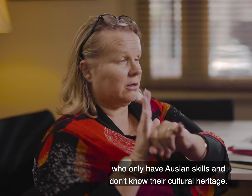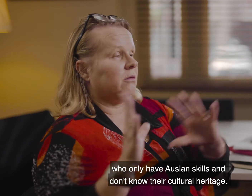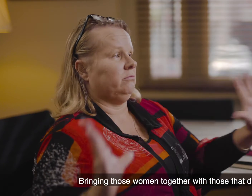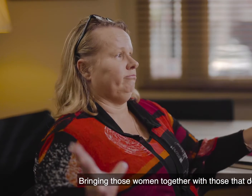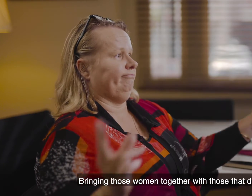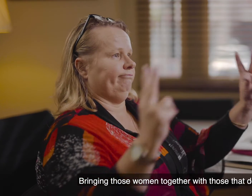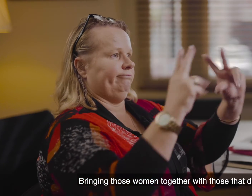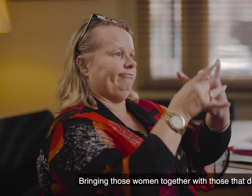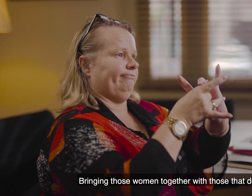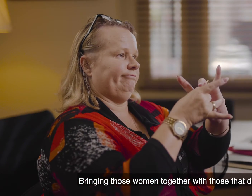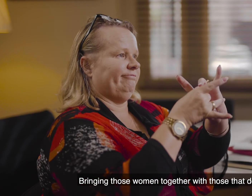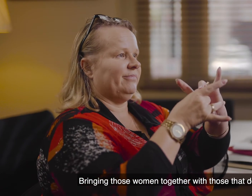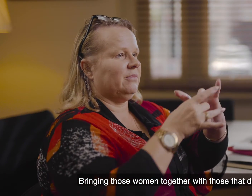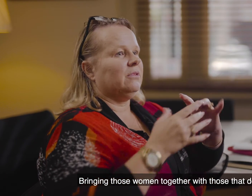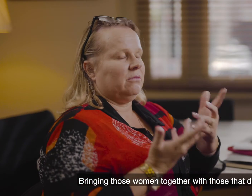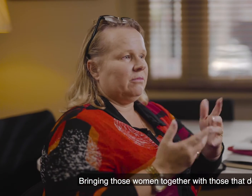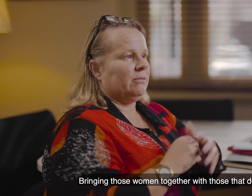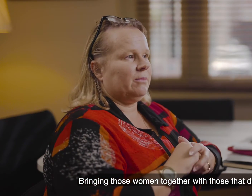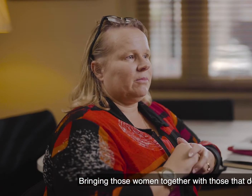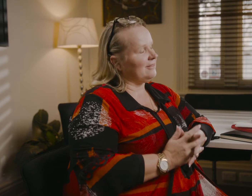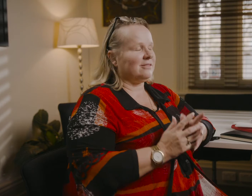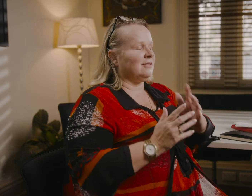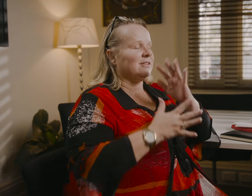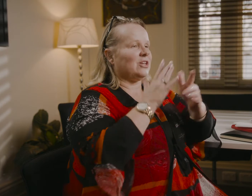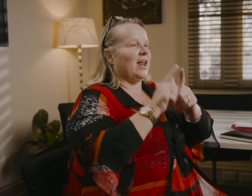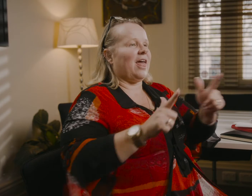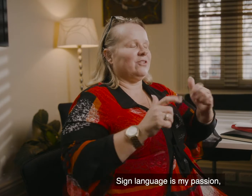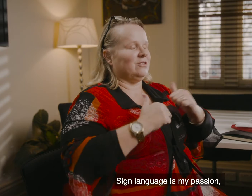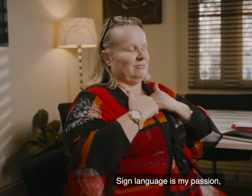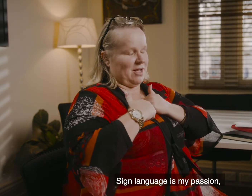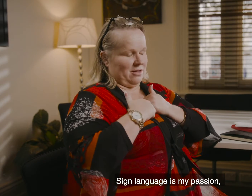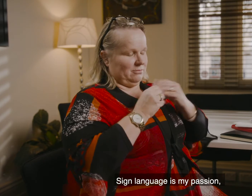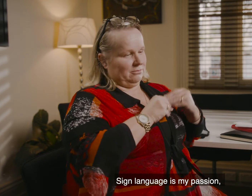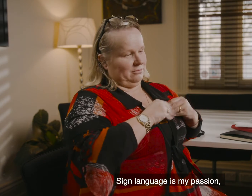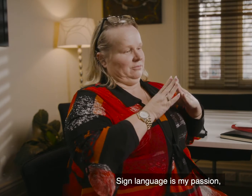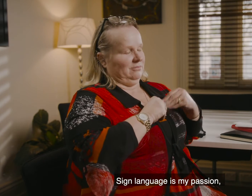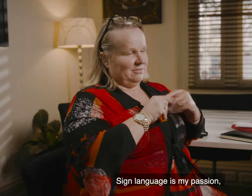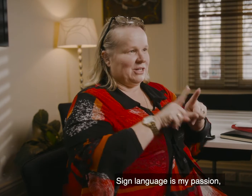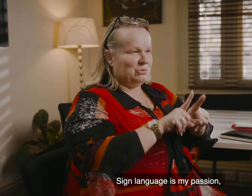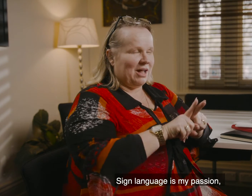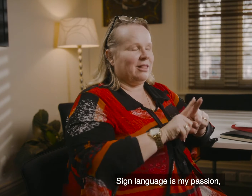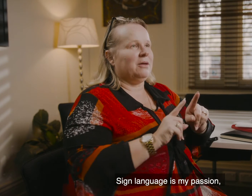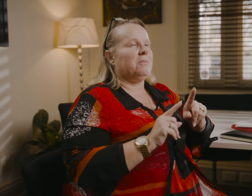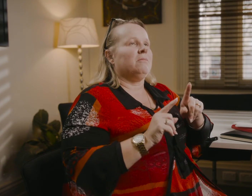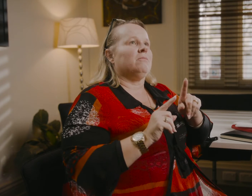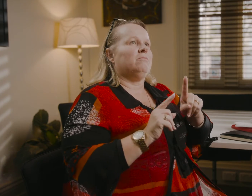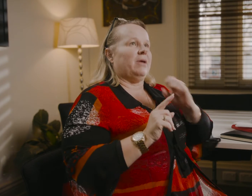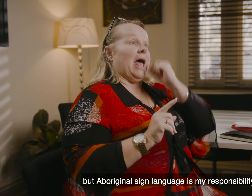those women together with those that do. Sign language is my passion. But